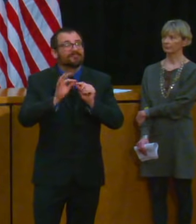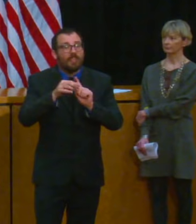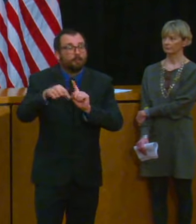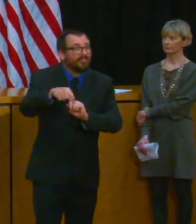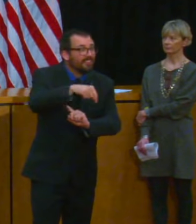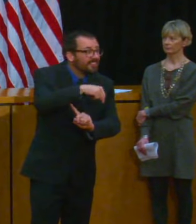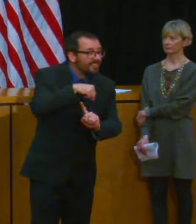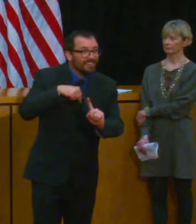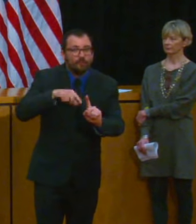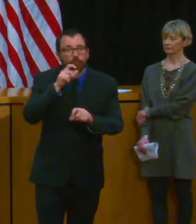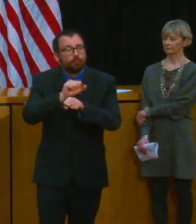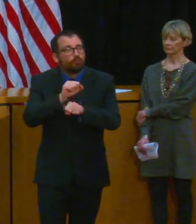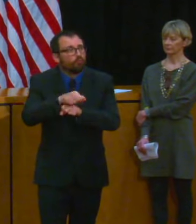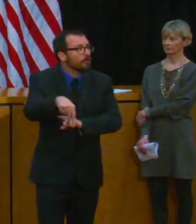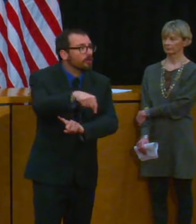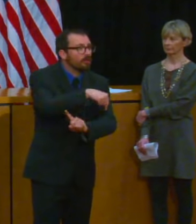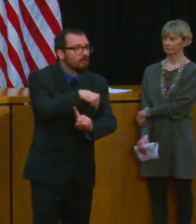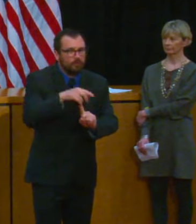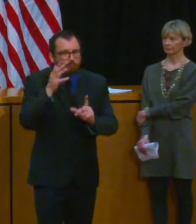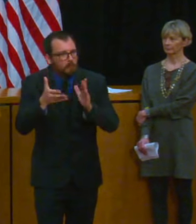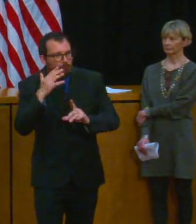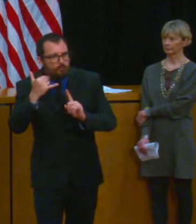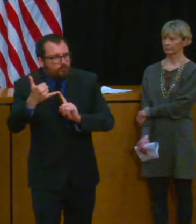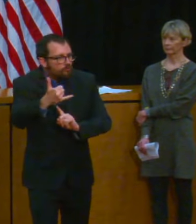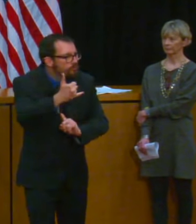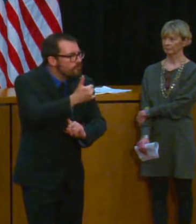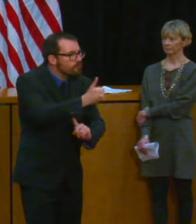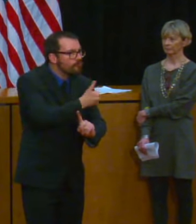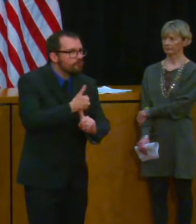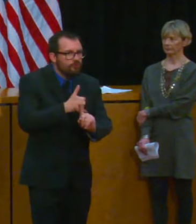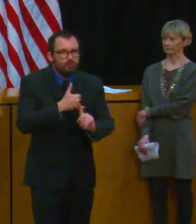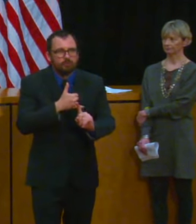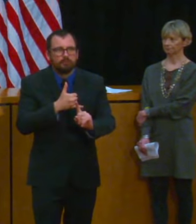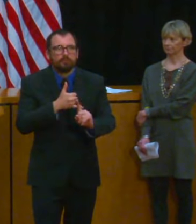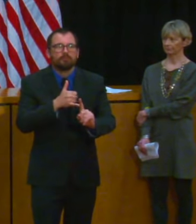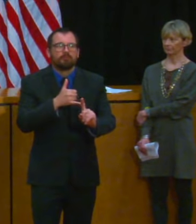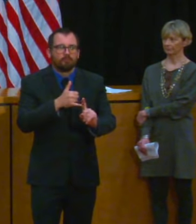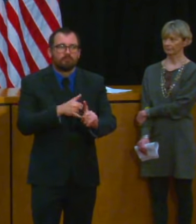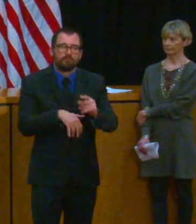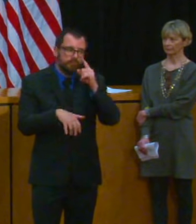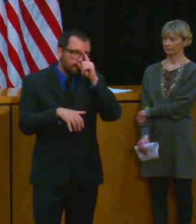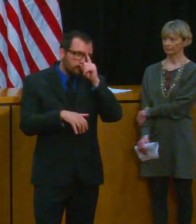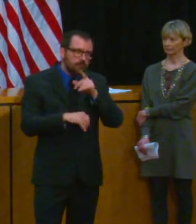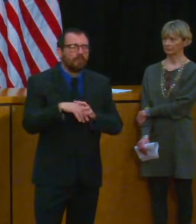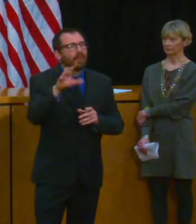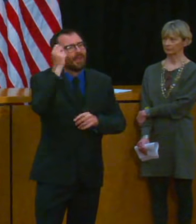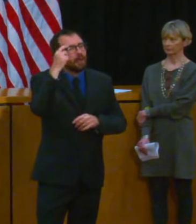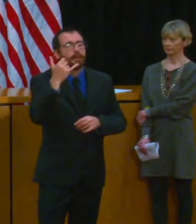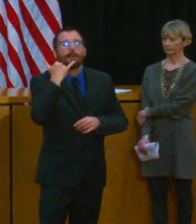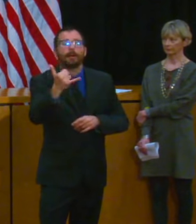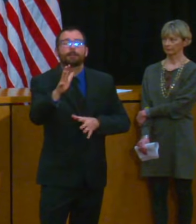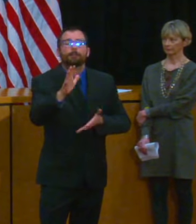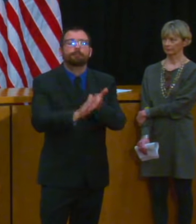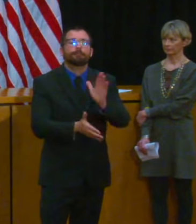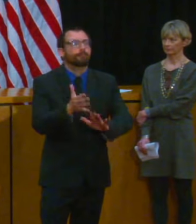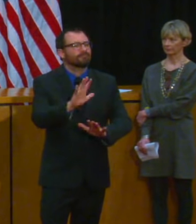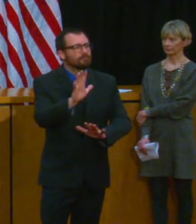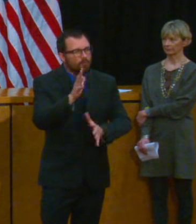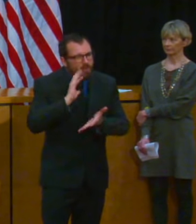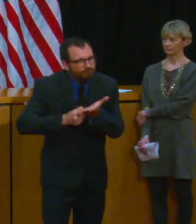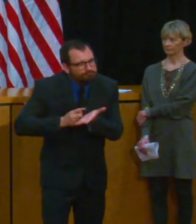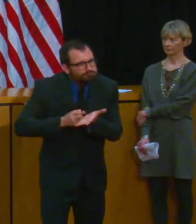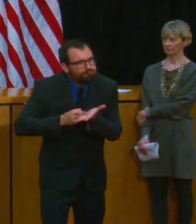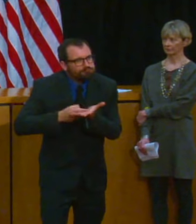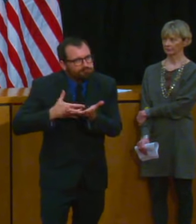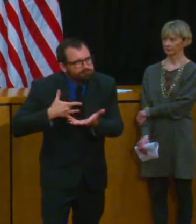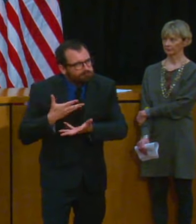longer than people originally anticipated they would because folks who are in this situation had a lot on their mind and really appreciated the fans